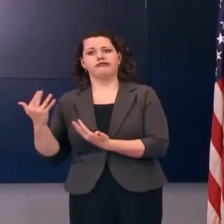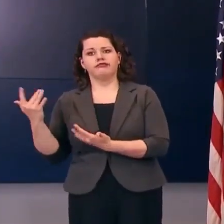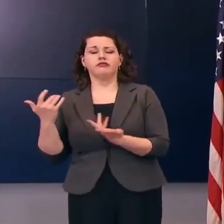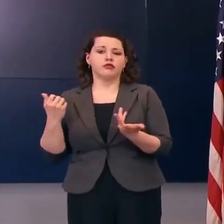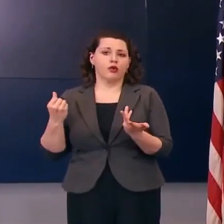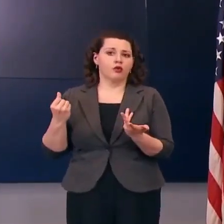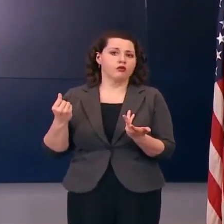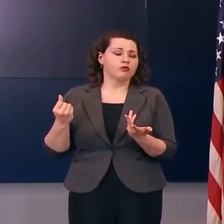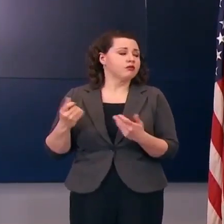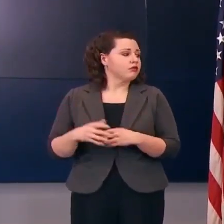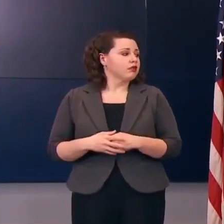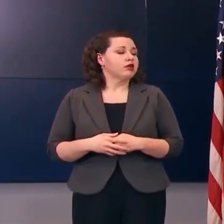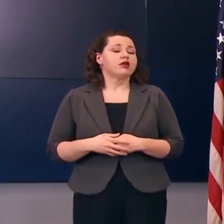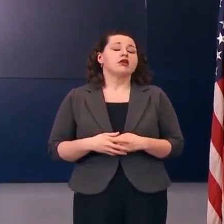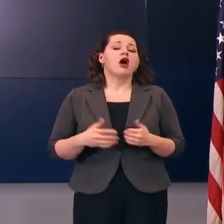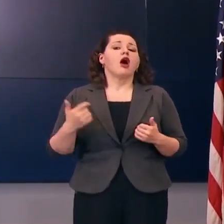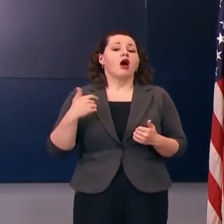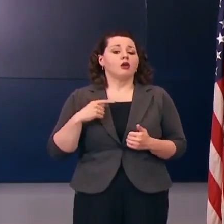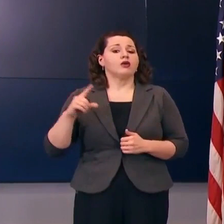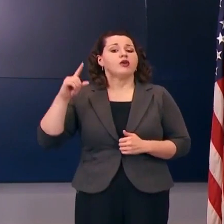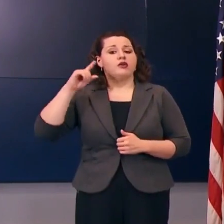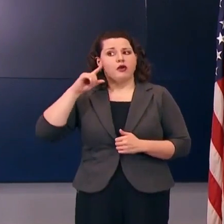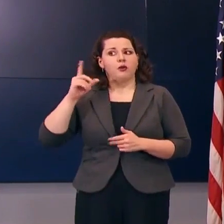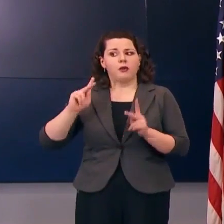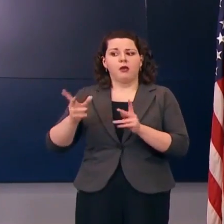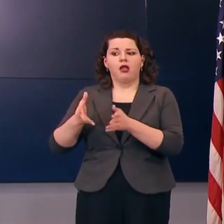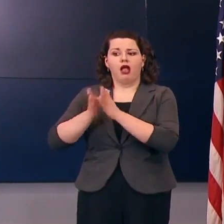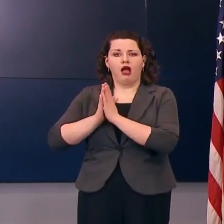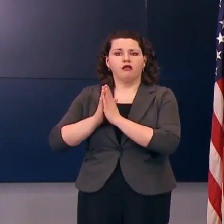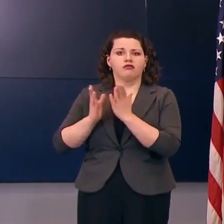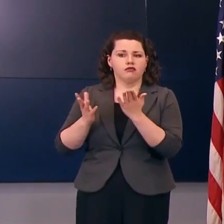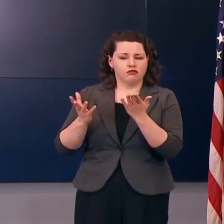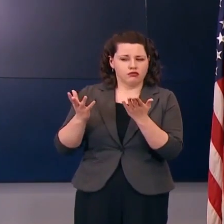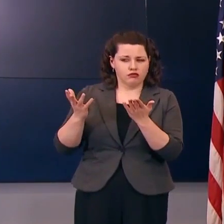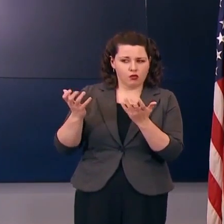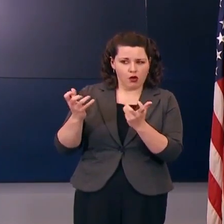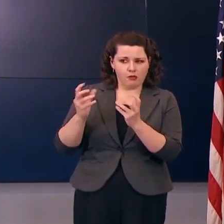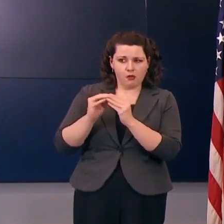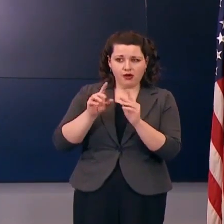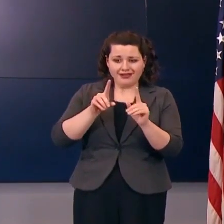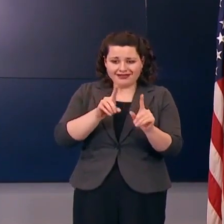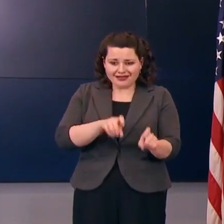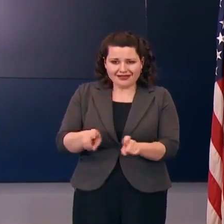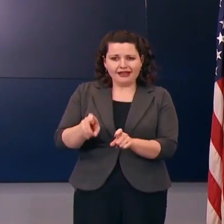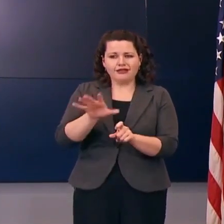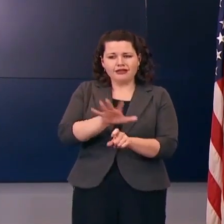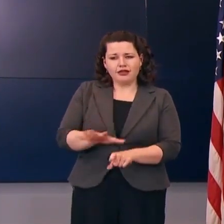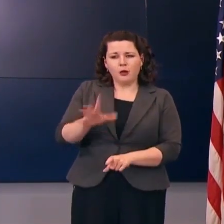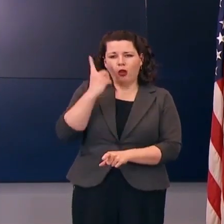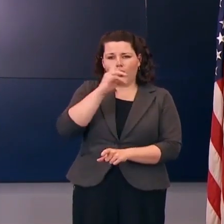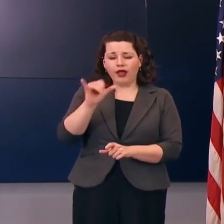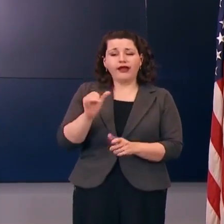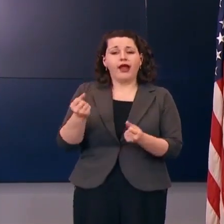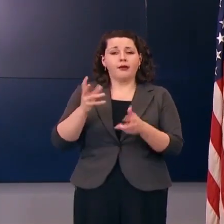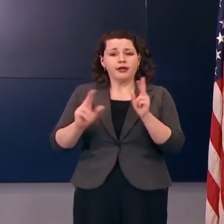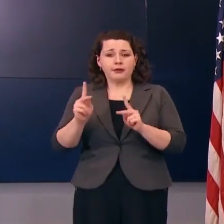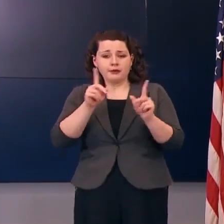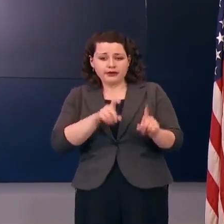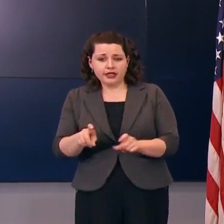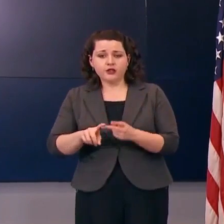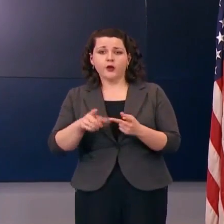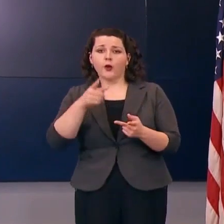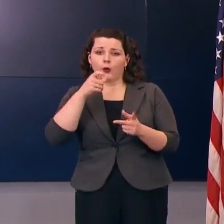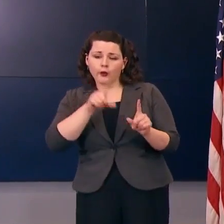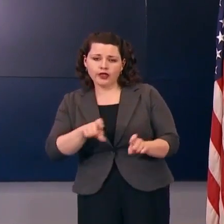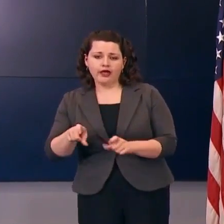Chris. We are working. We've heard requests for information about, you know, kind of more of the testing landscape and how many people are being tested and